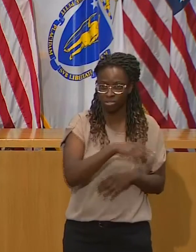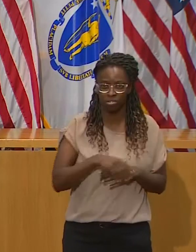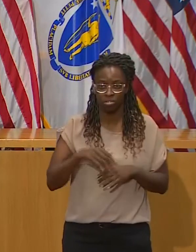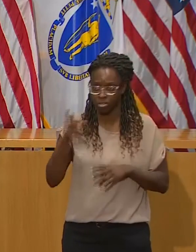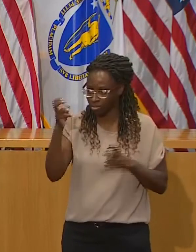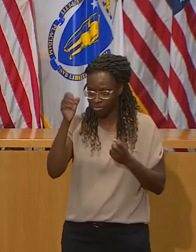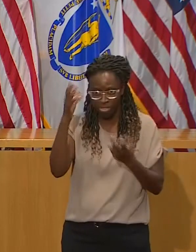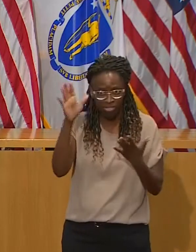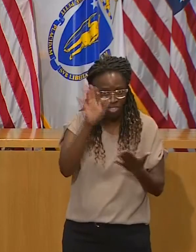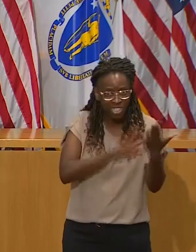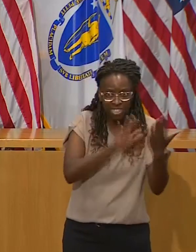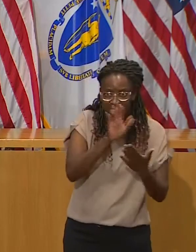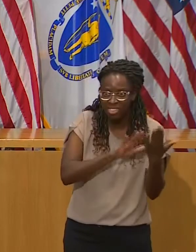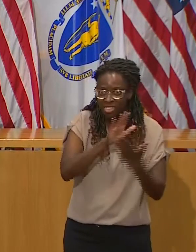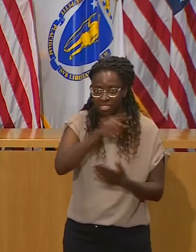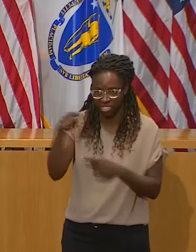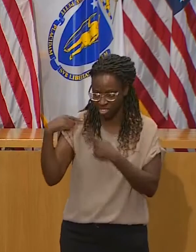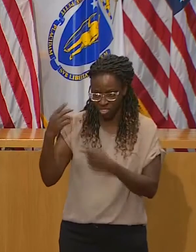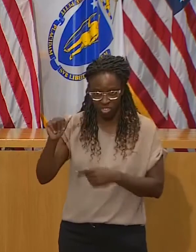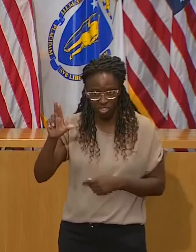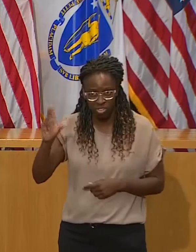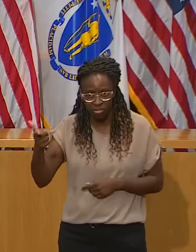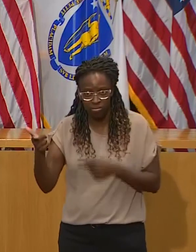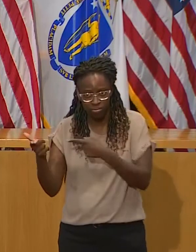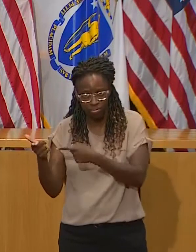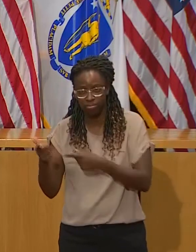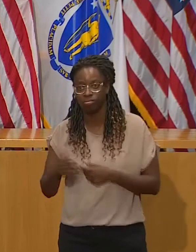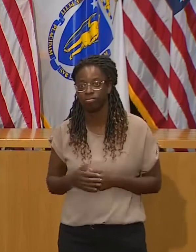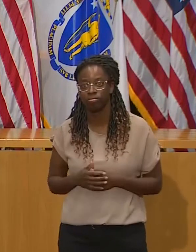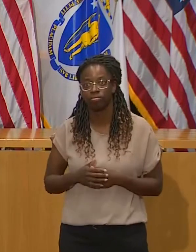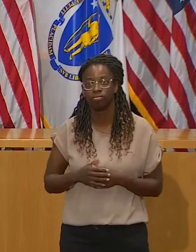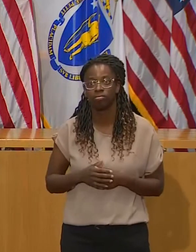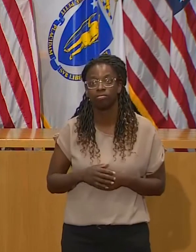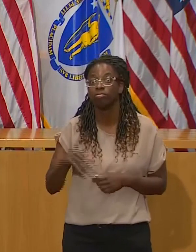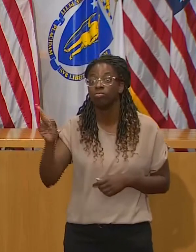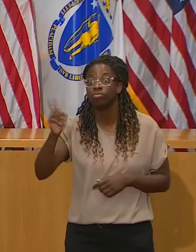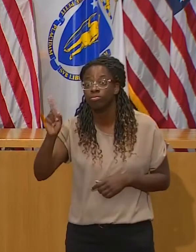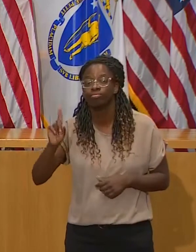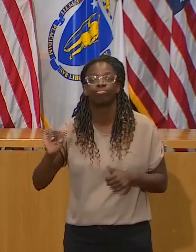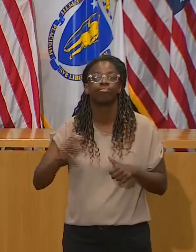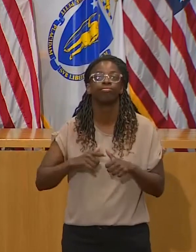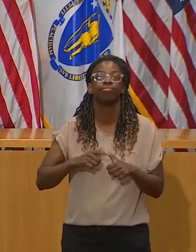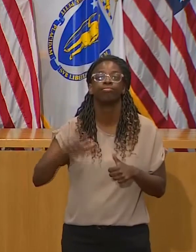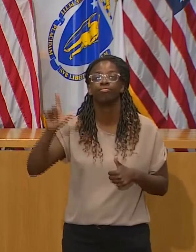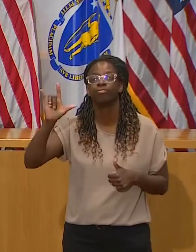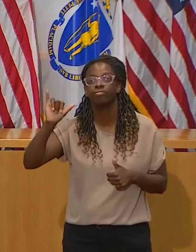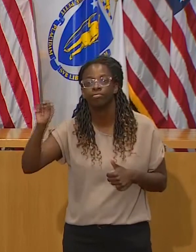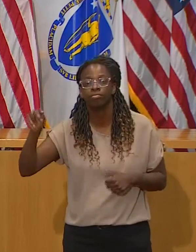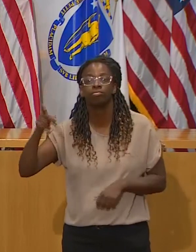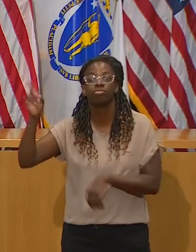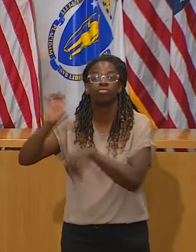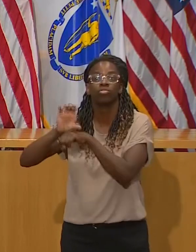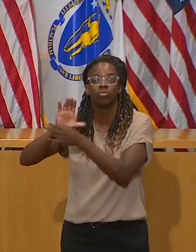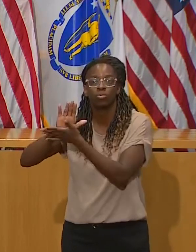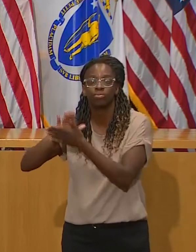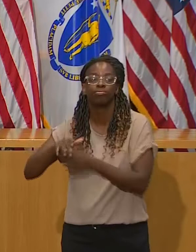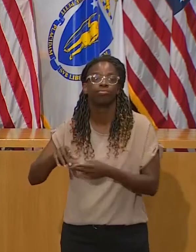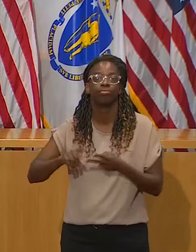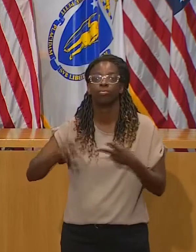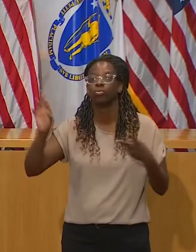August in places like Lynn and Revere, Brockton,